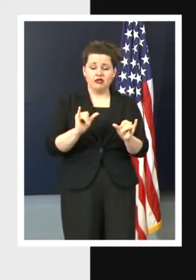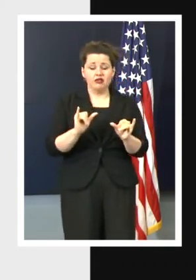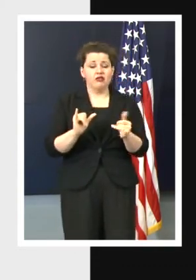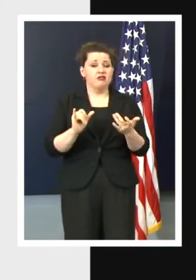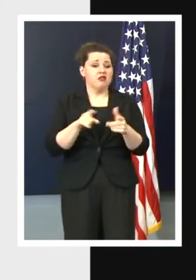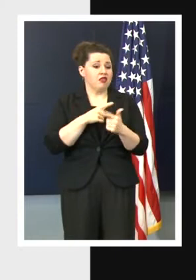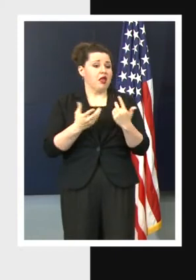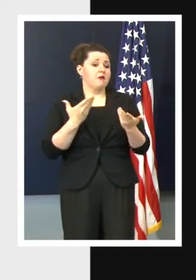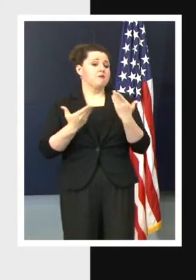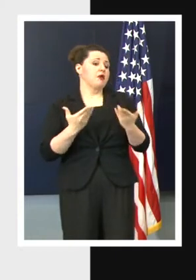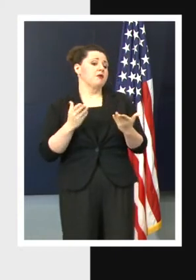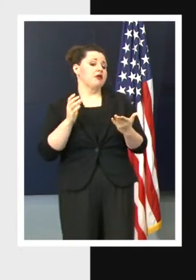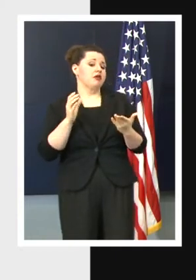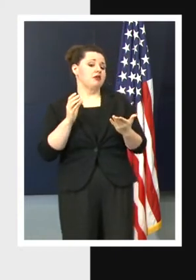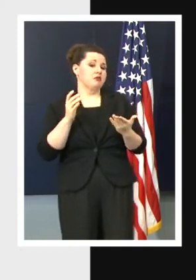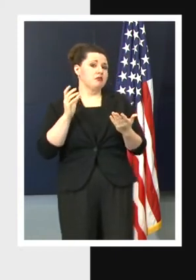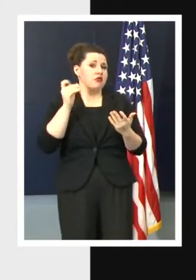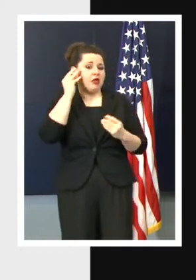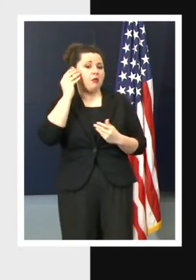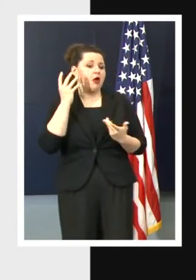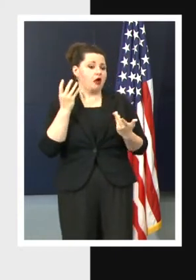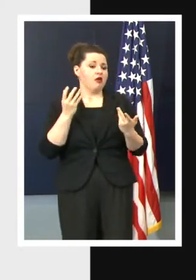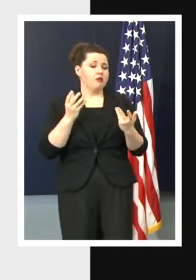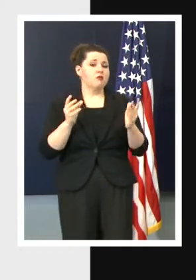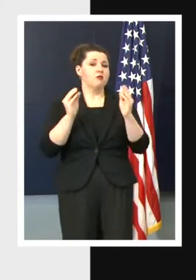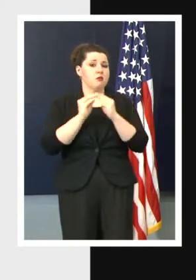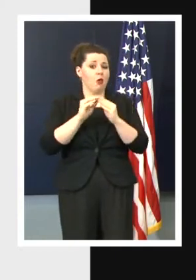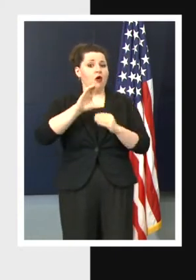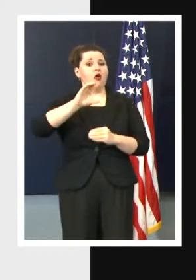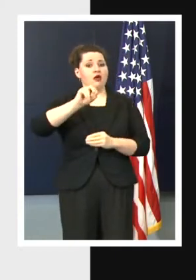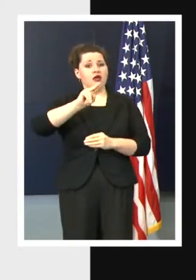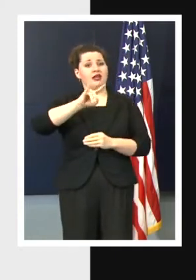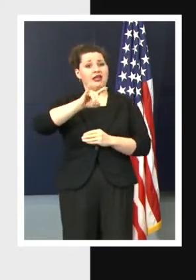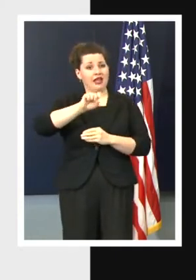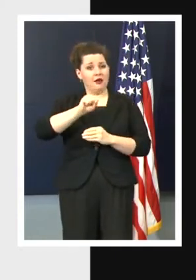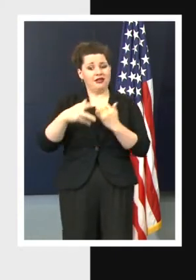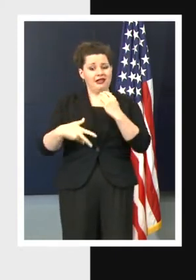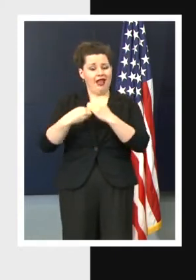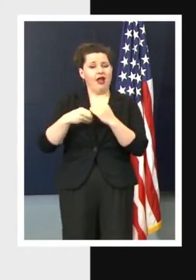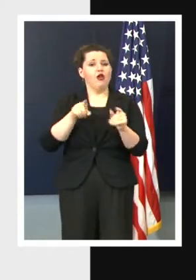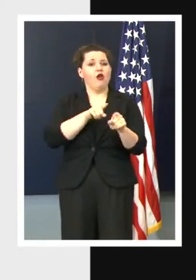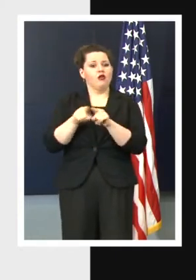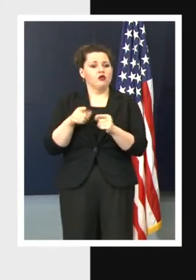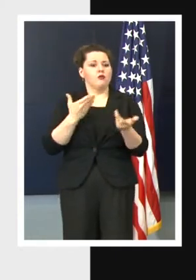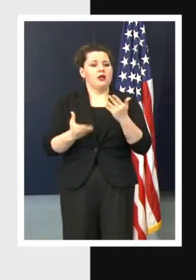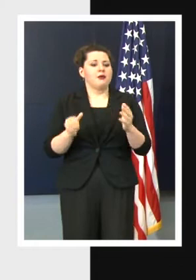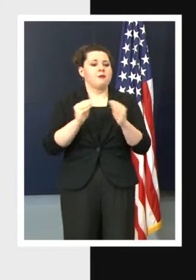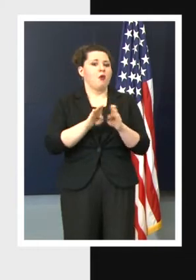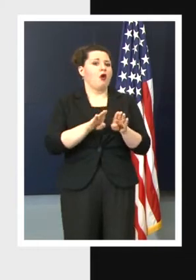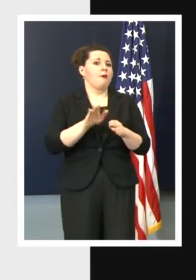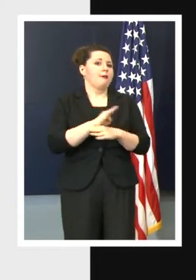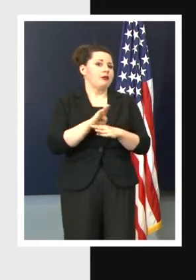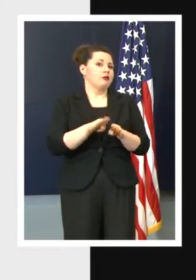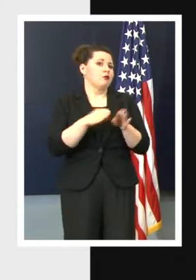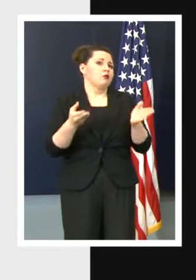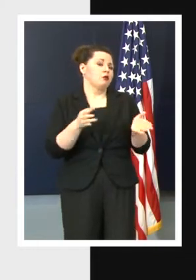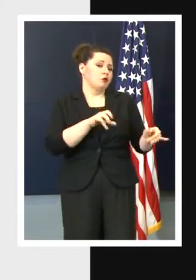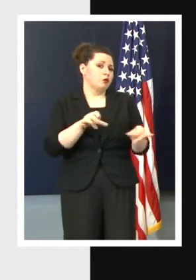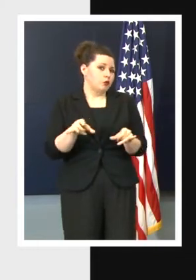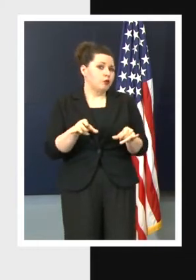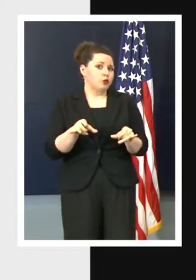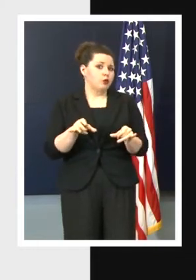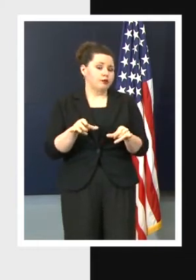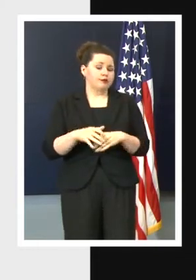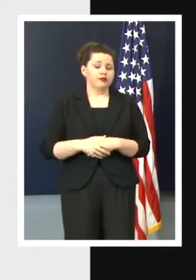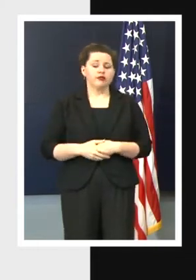then we can maybe take a look at not only bringing on additional counties, but also potentially adding additional businesses to the list that we've